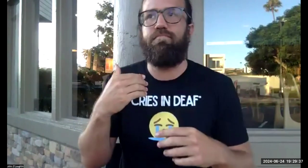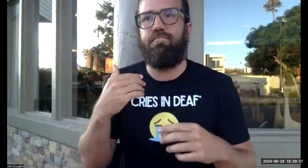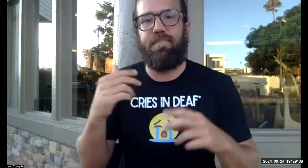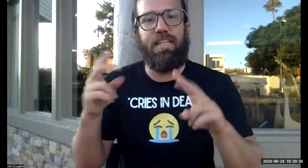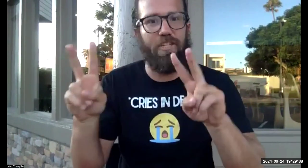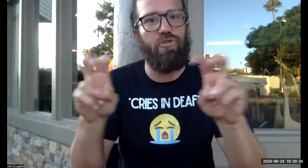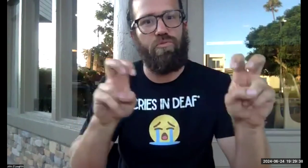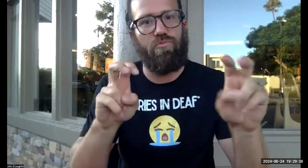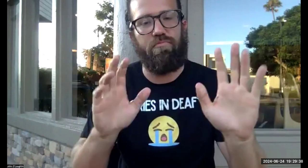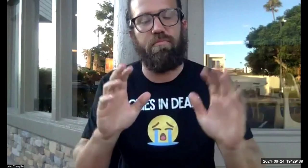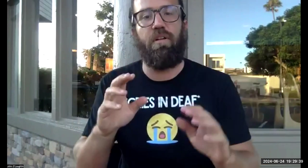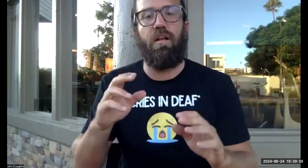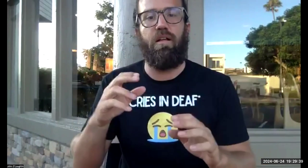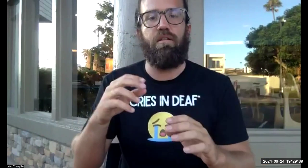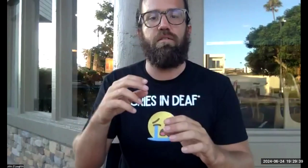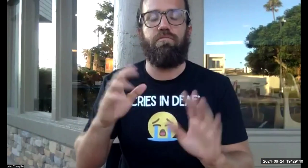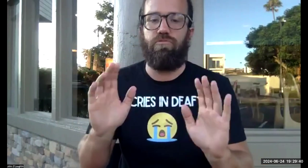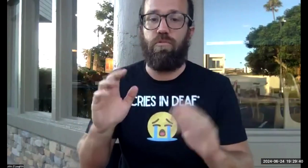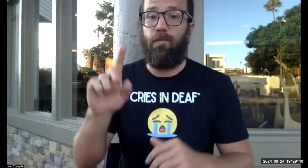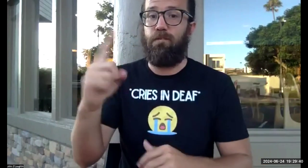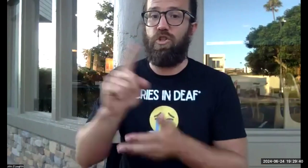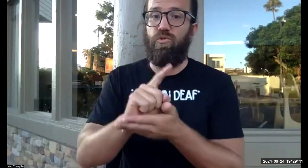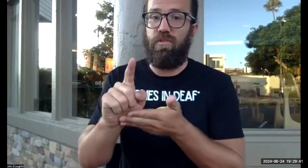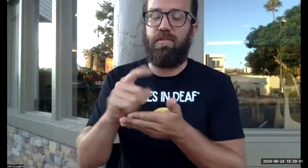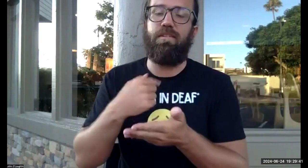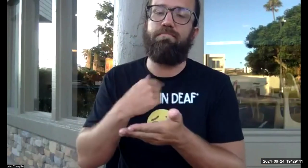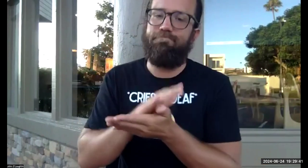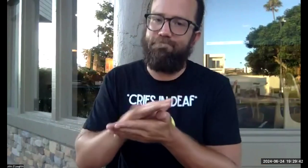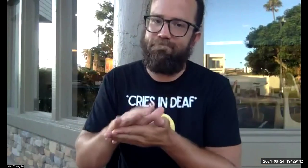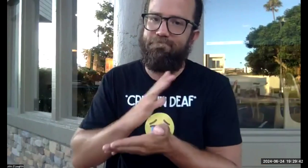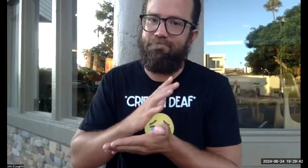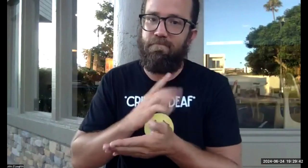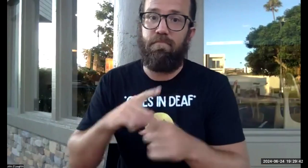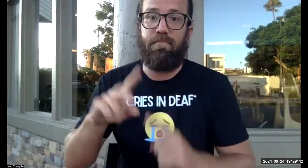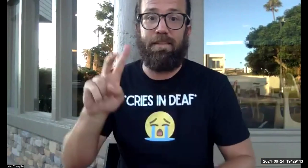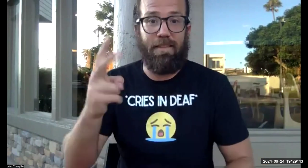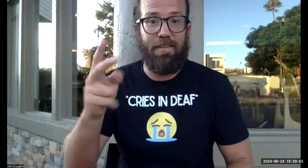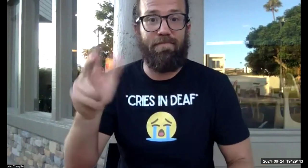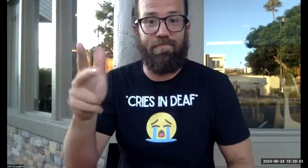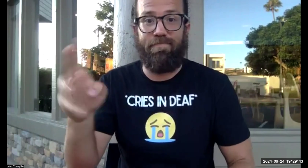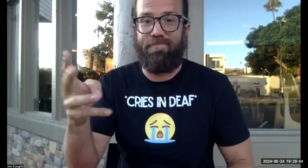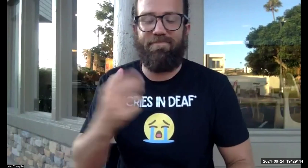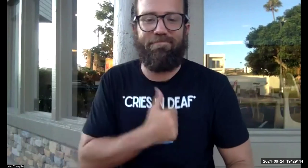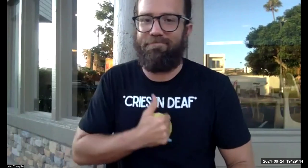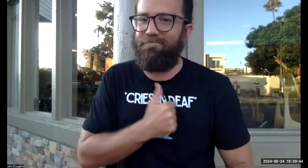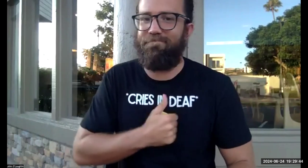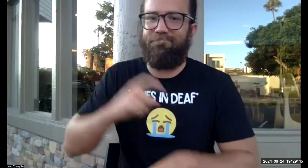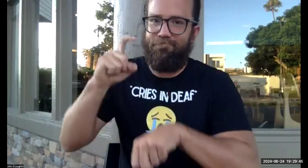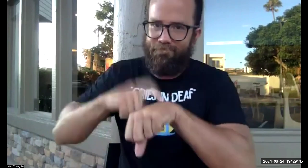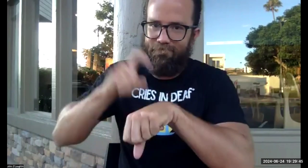follow time management, you will have lots of issues because it's a short session. The first week